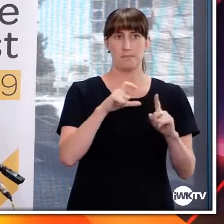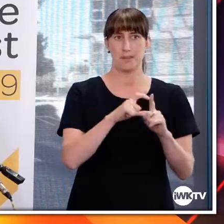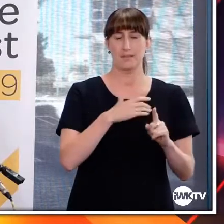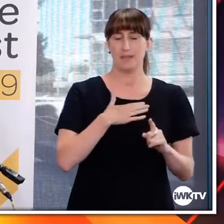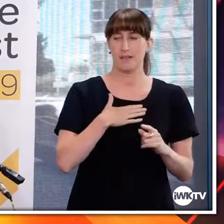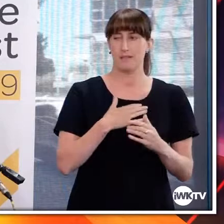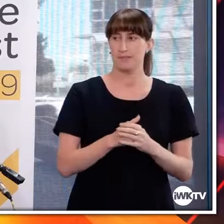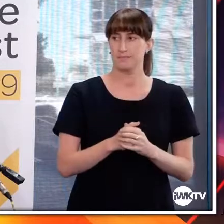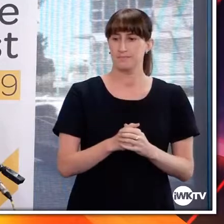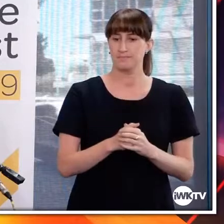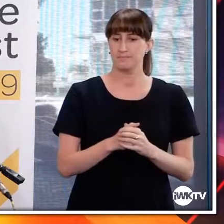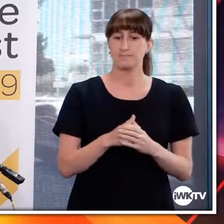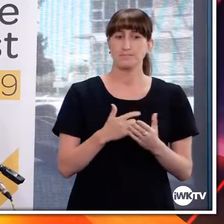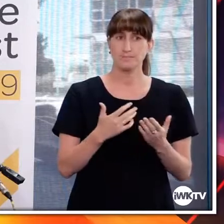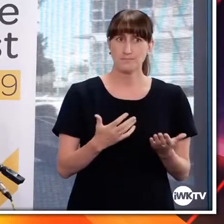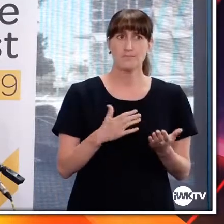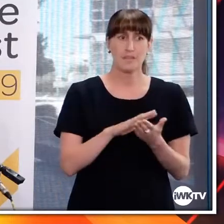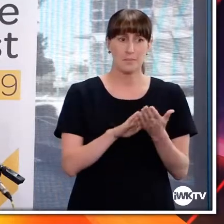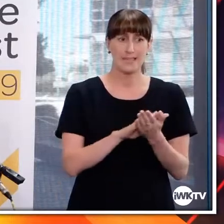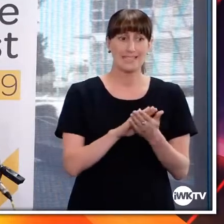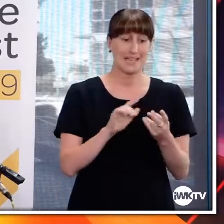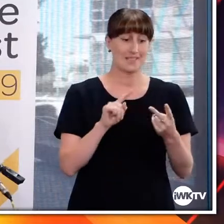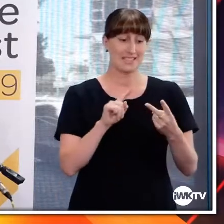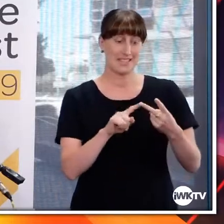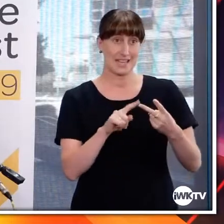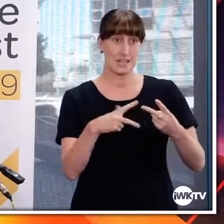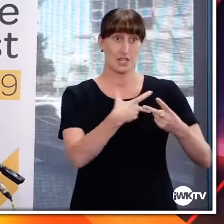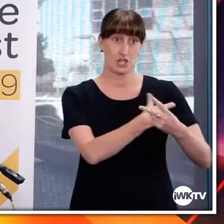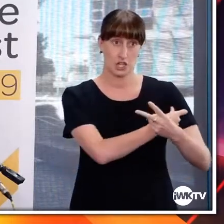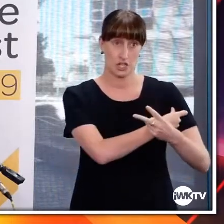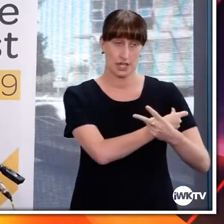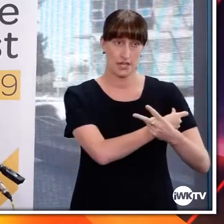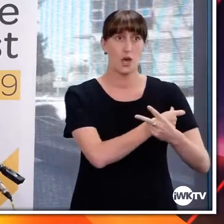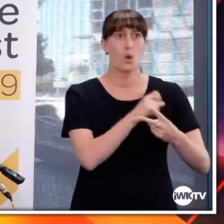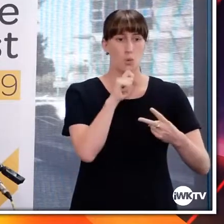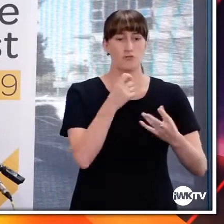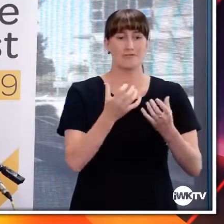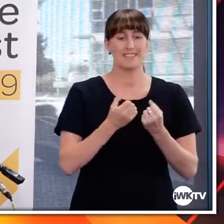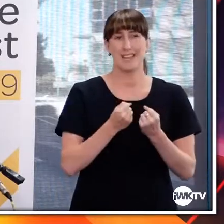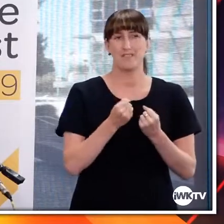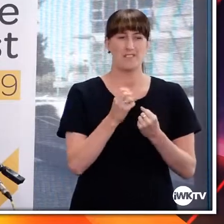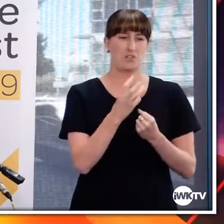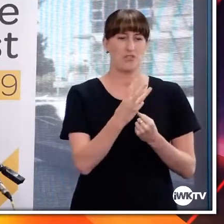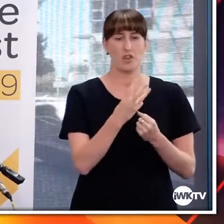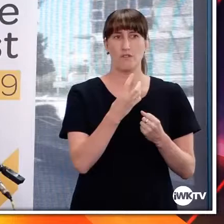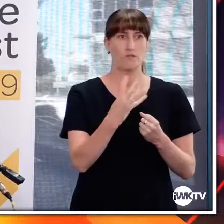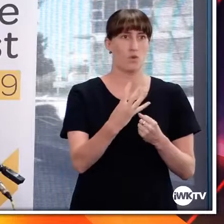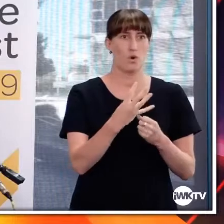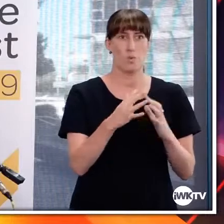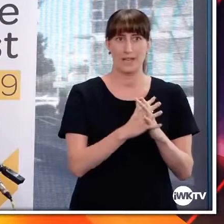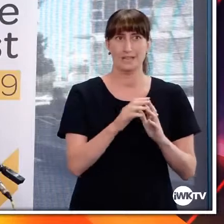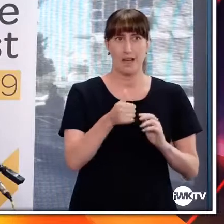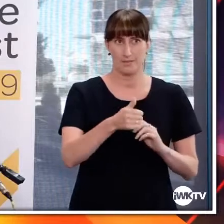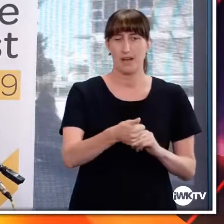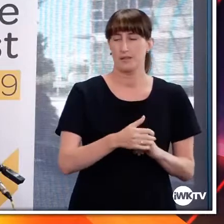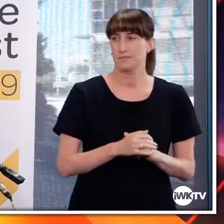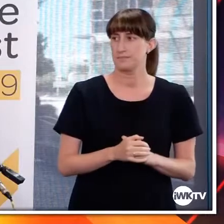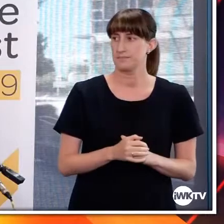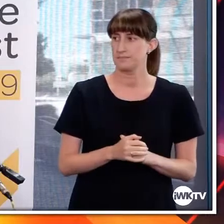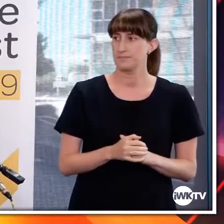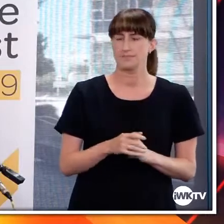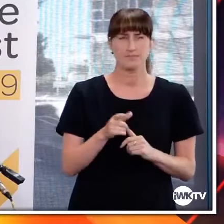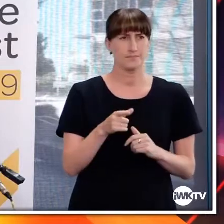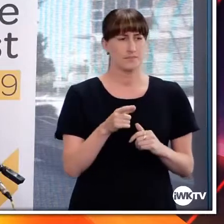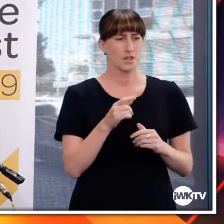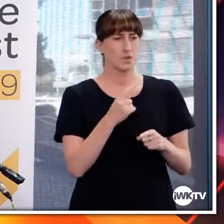that is so that everyone receives that second dose three to four weeks after the first... Is there any chance of the logistics of, you know,